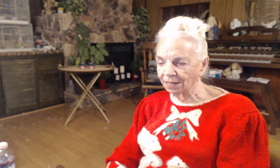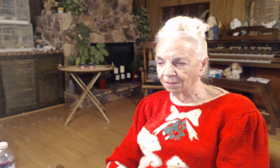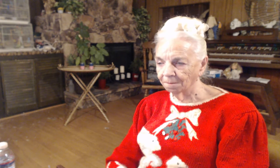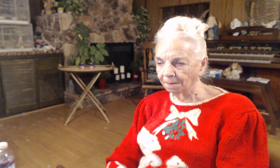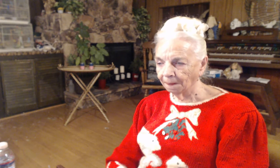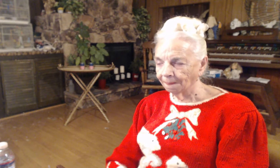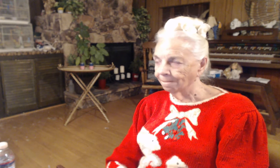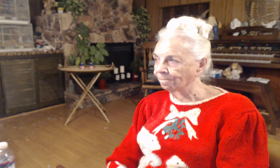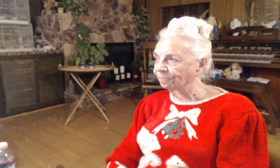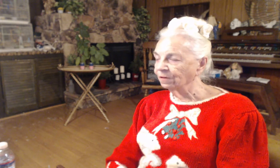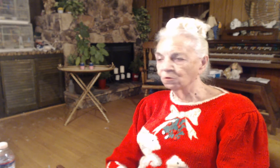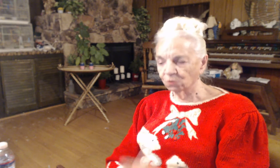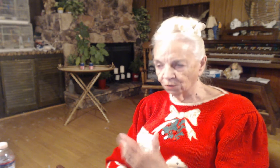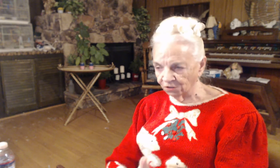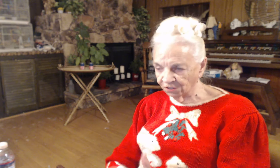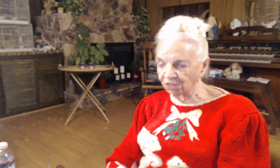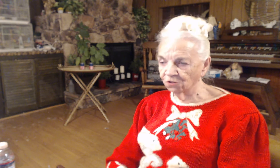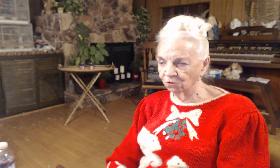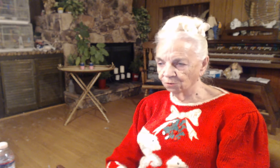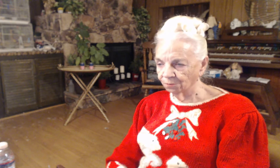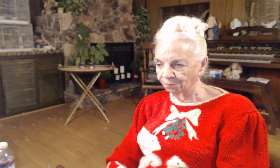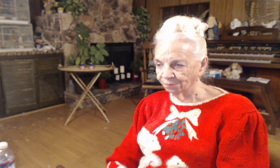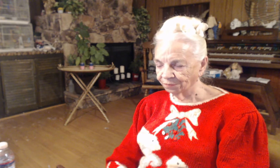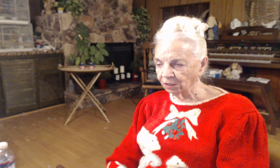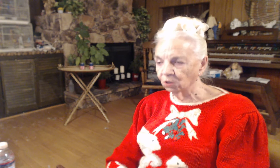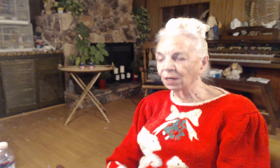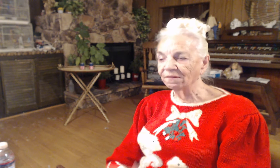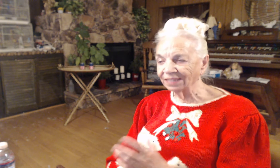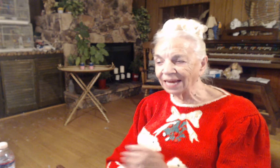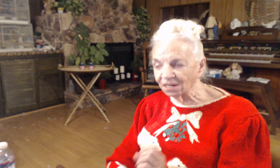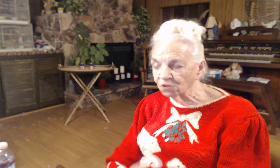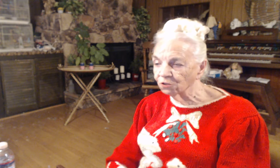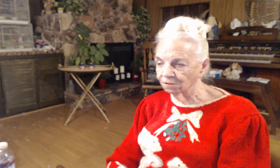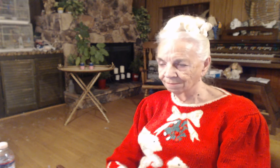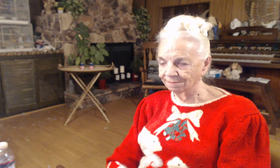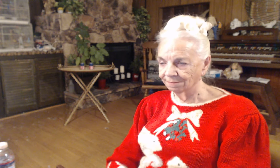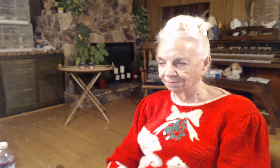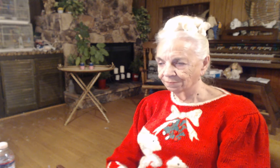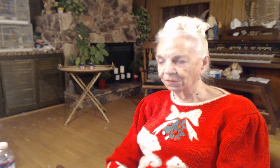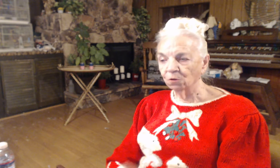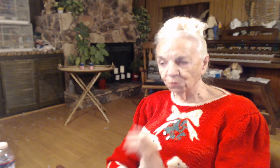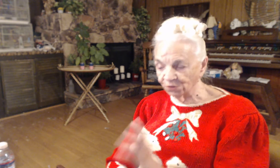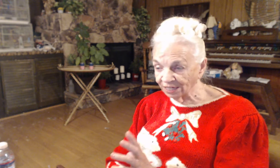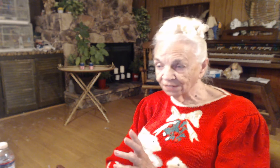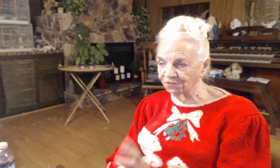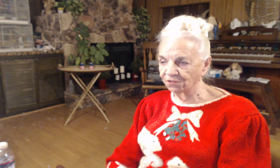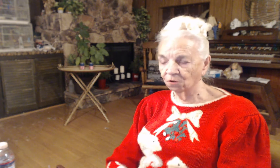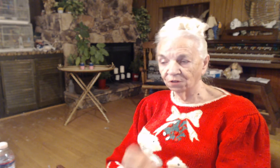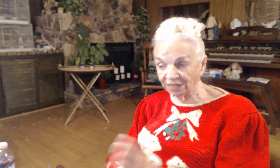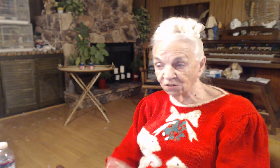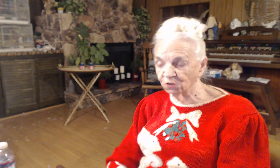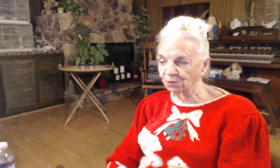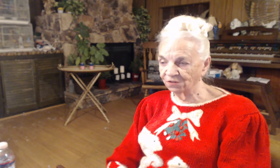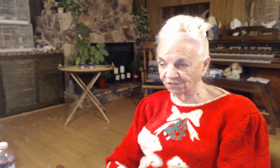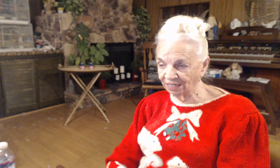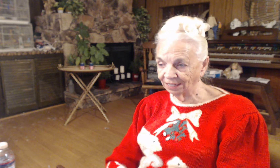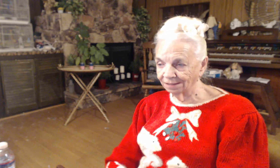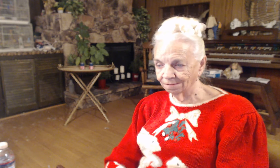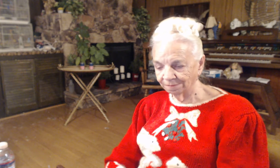who's going to teach you. You have a cantor who sings or leads you in singing. Some